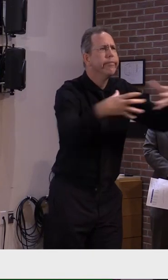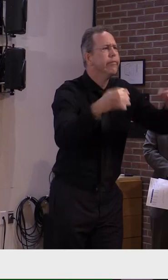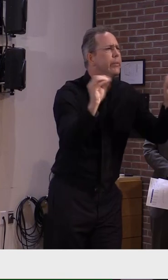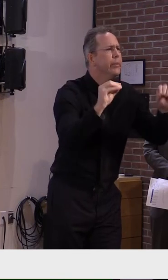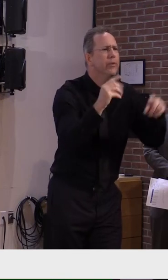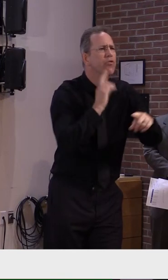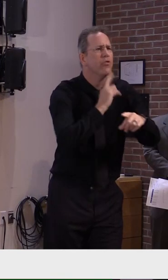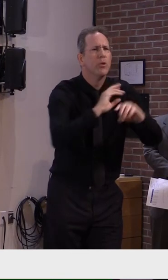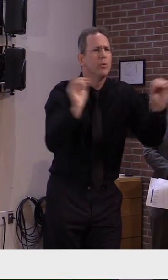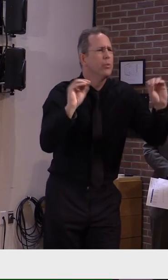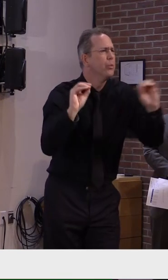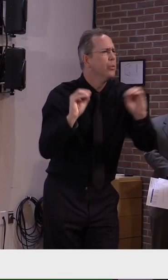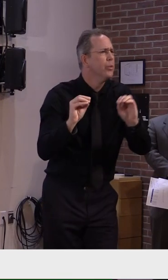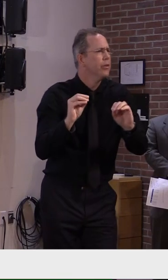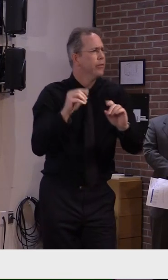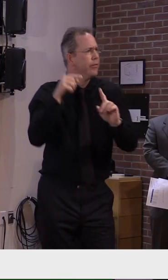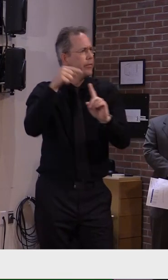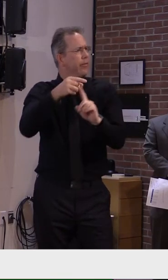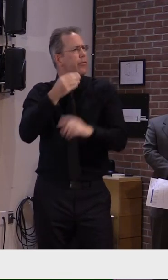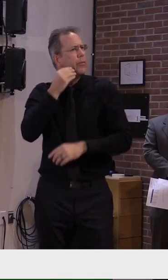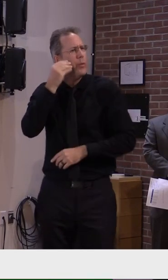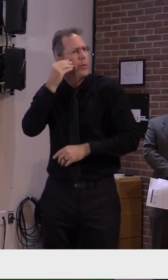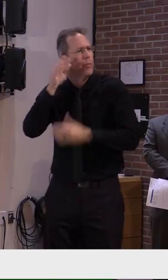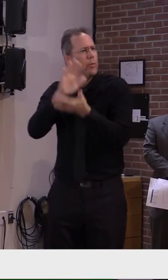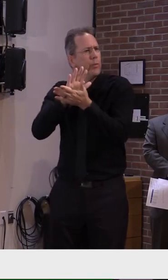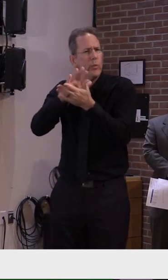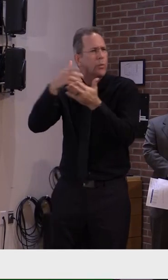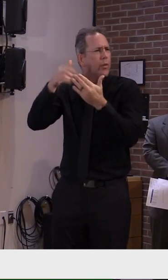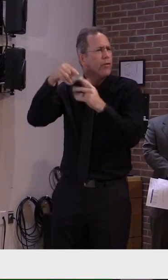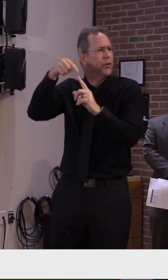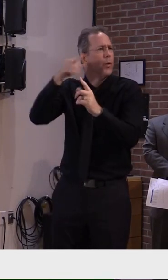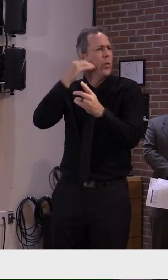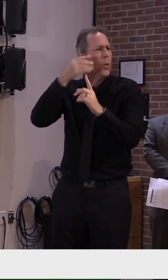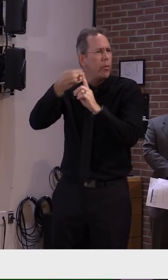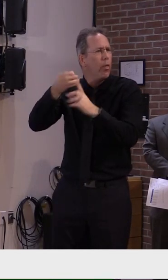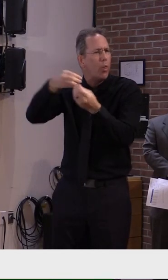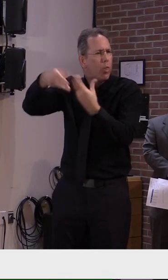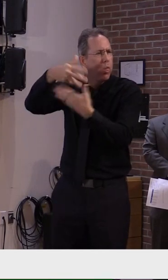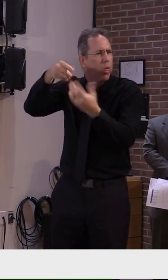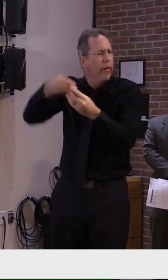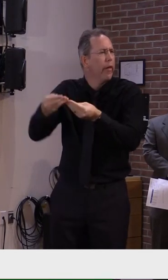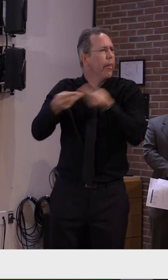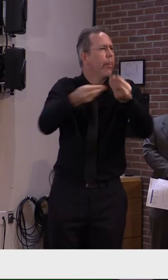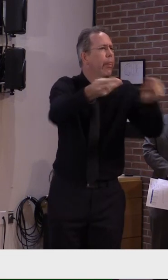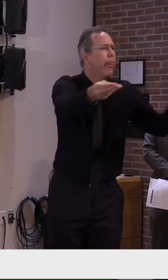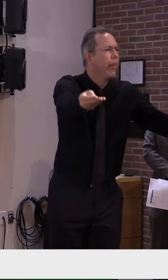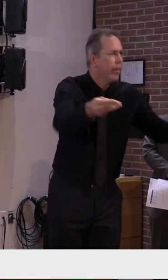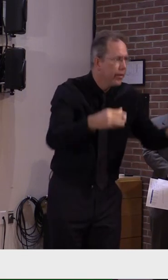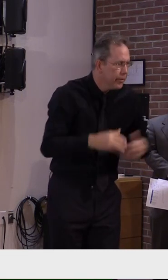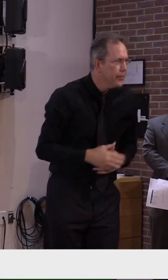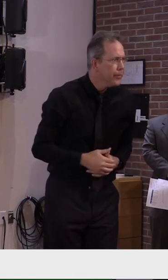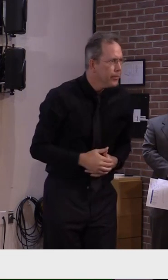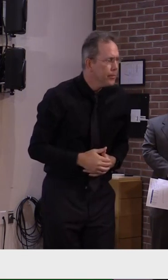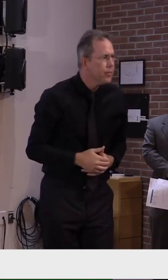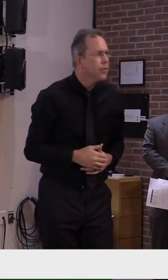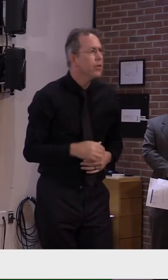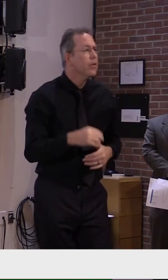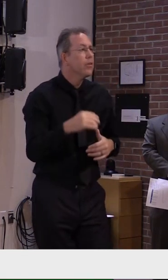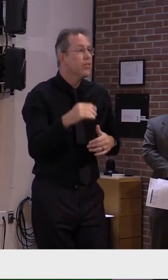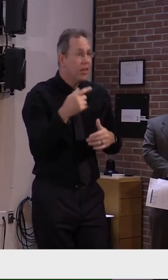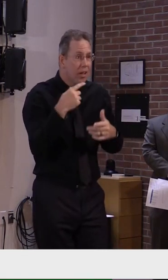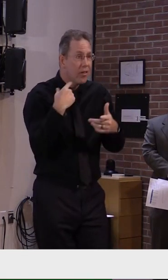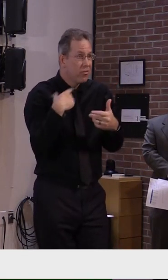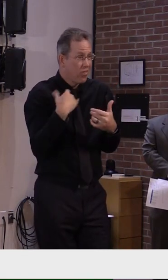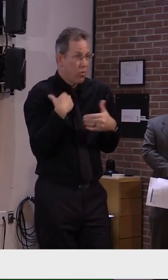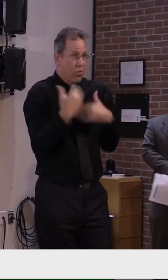This tells us the protocols that these businesses are, for the most part, working. And while we have a number of cases